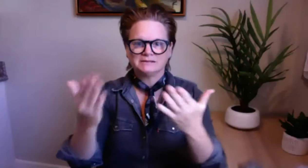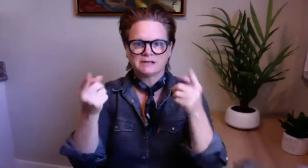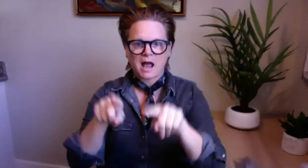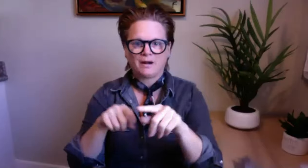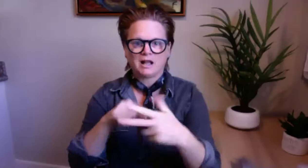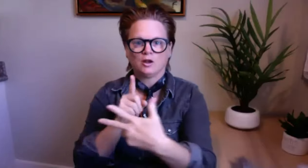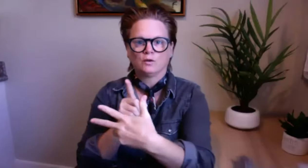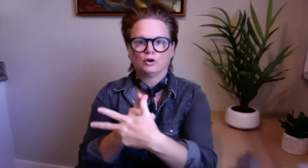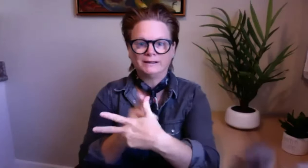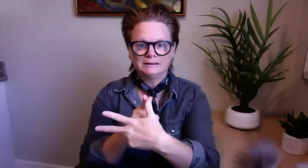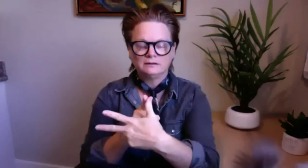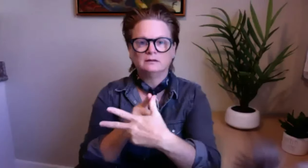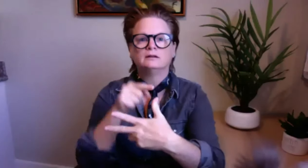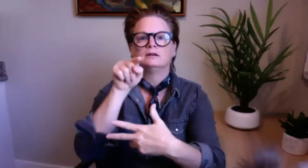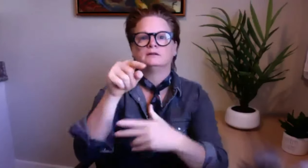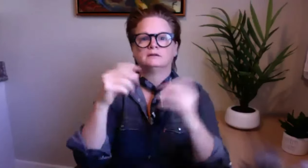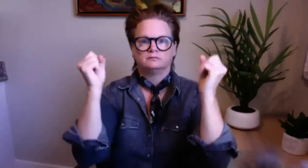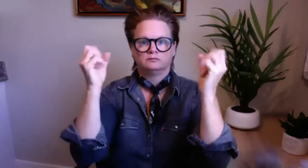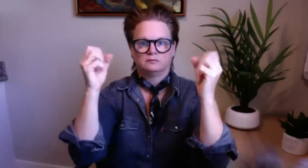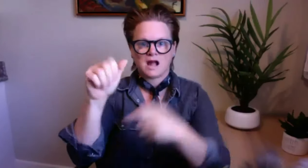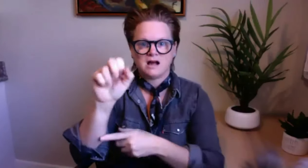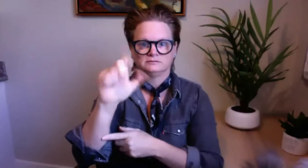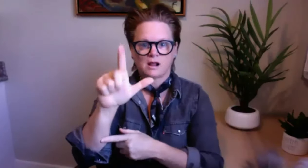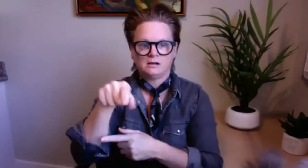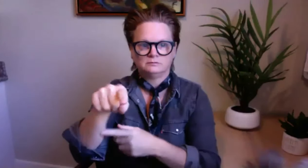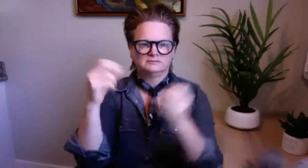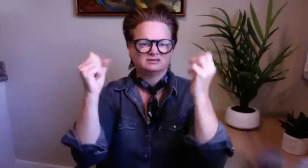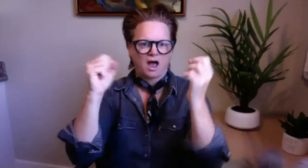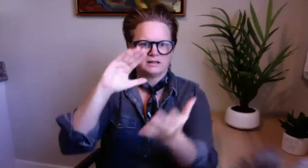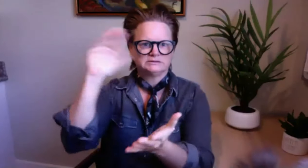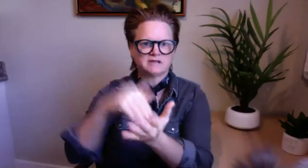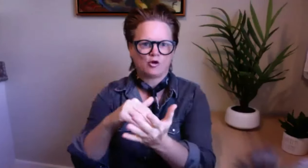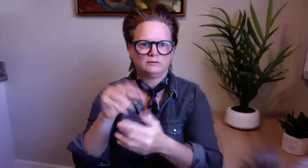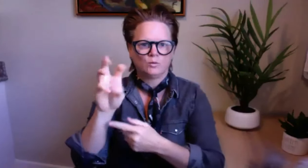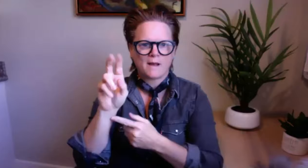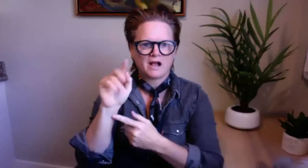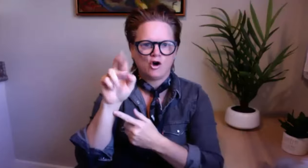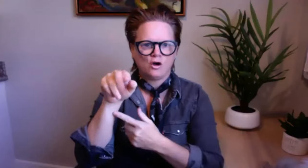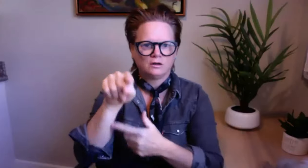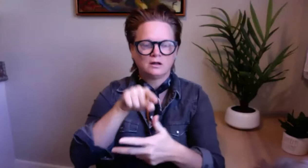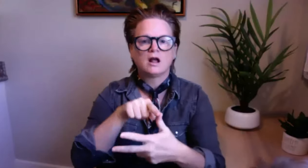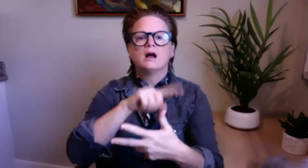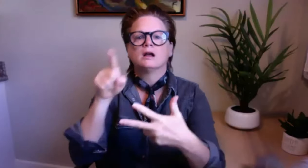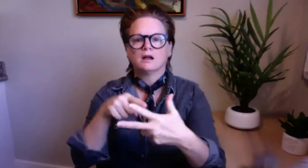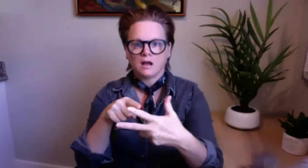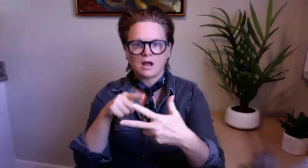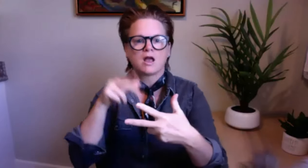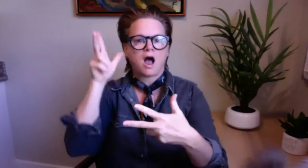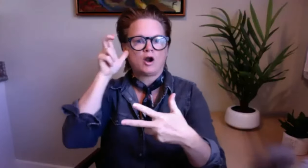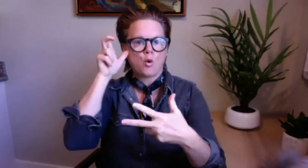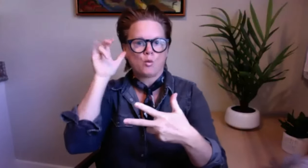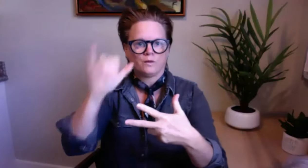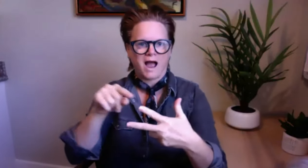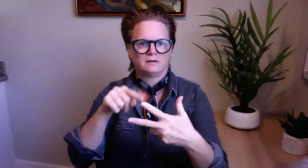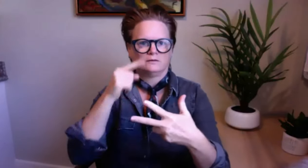so you'll see two or three things happening here you will see the in asl